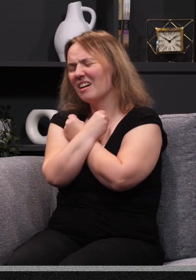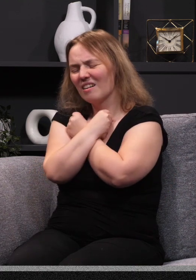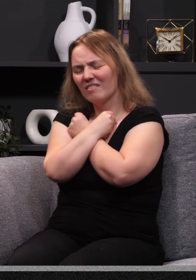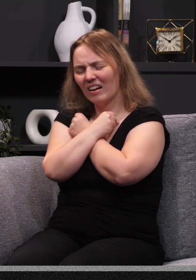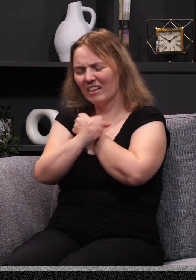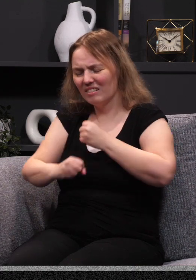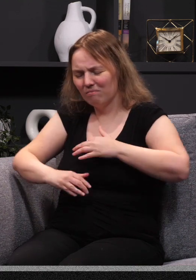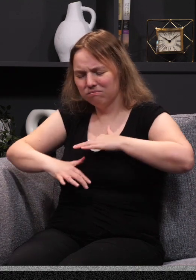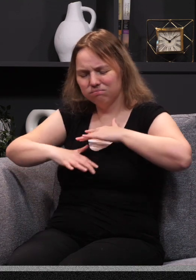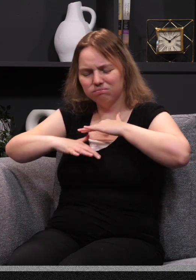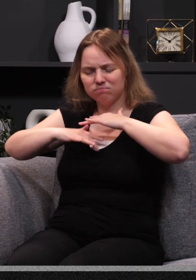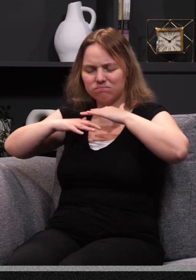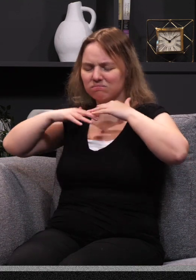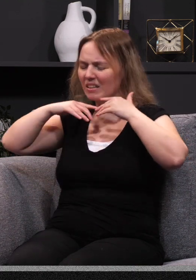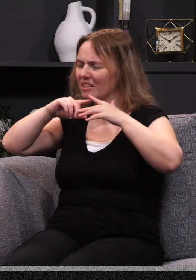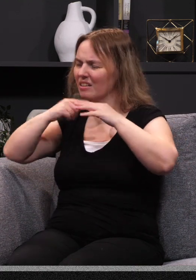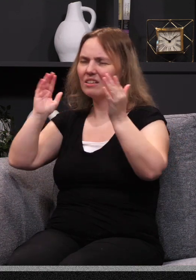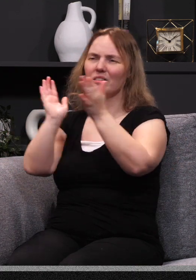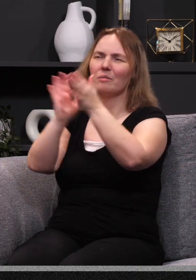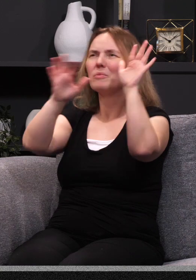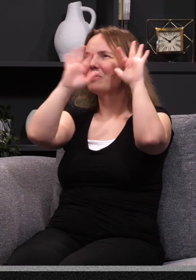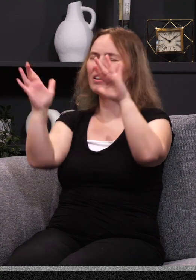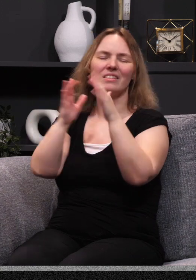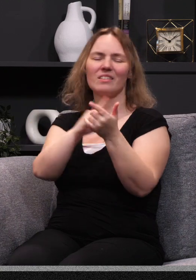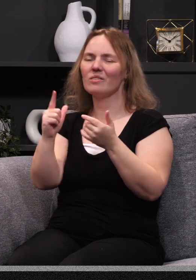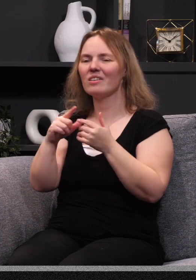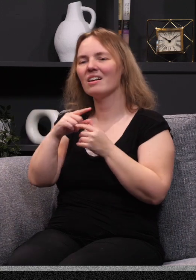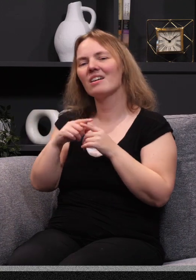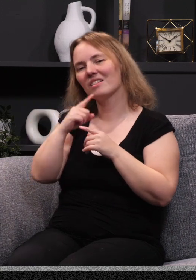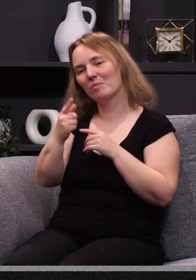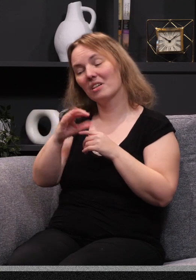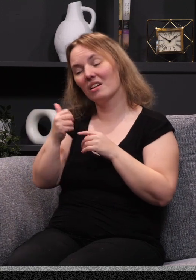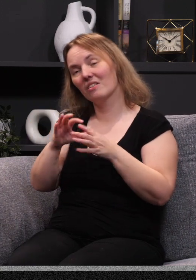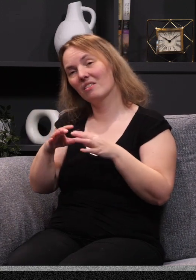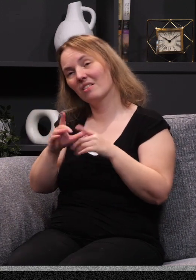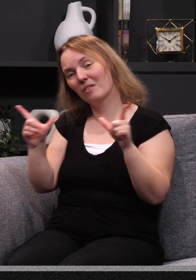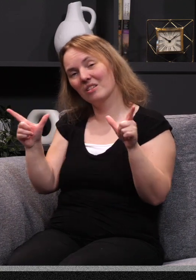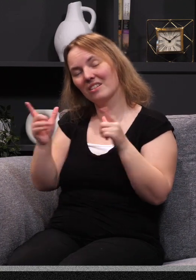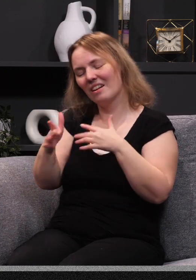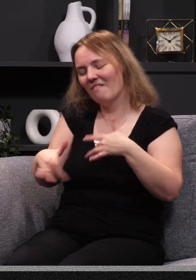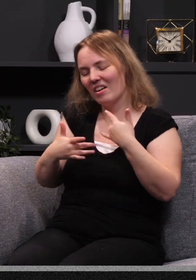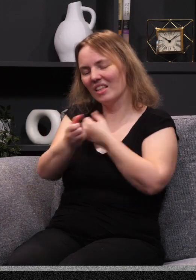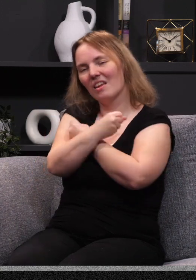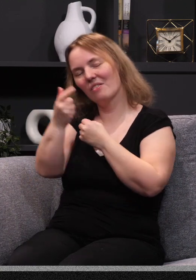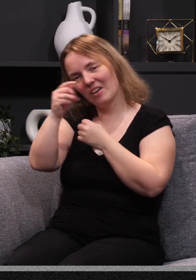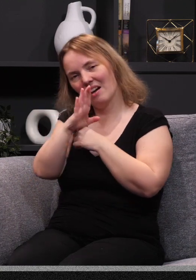just his love began to well up on me, and I began to praise the Lord and speak in other tongues. And just felt the love of God